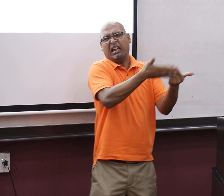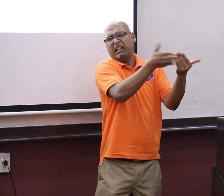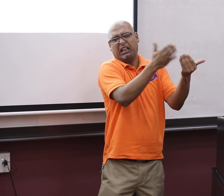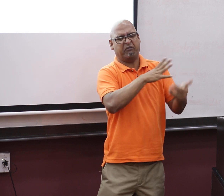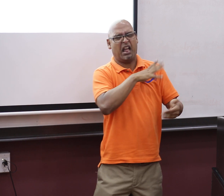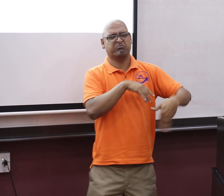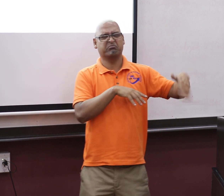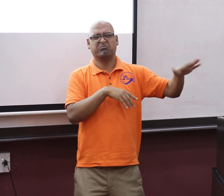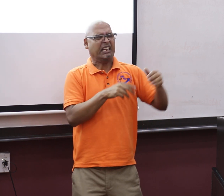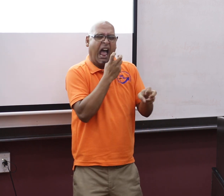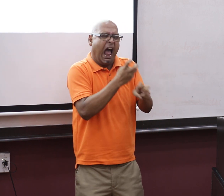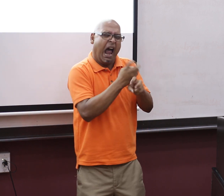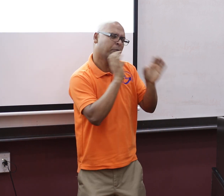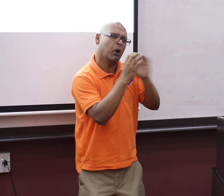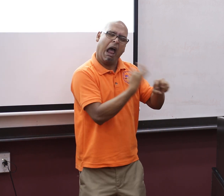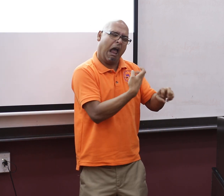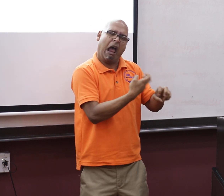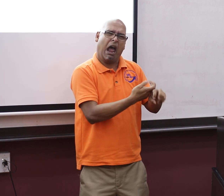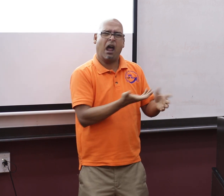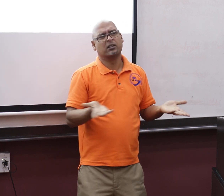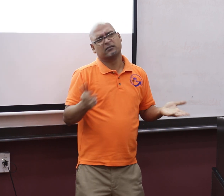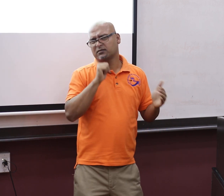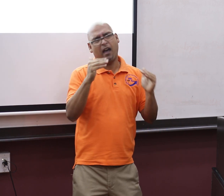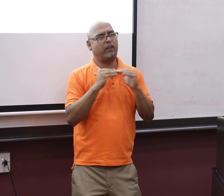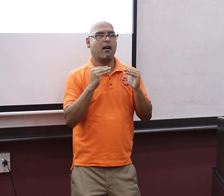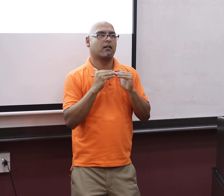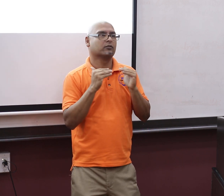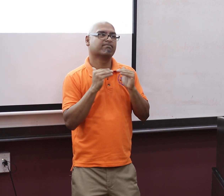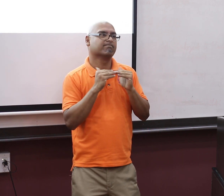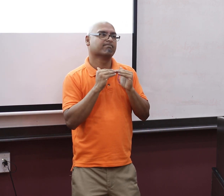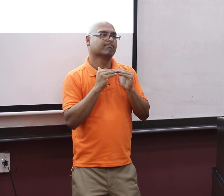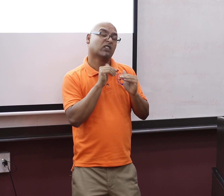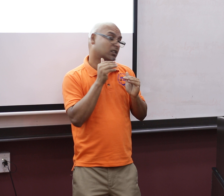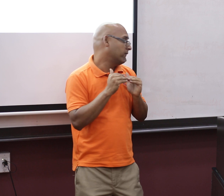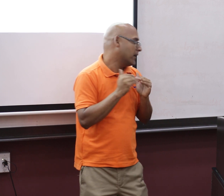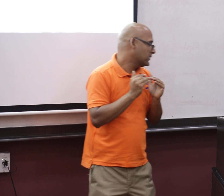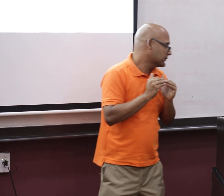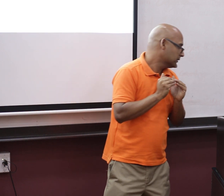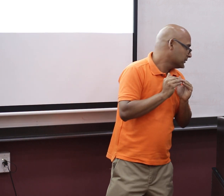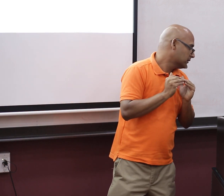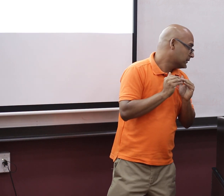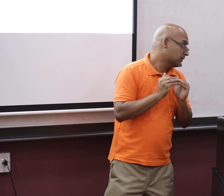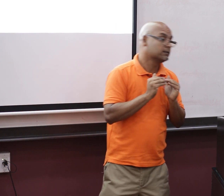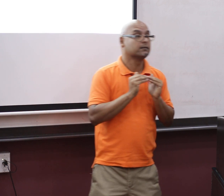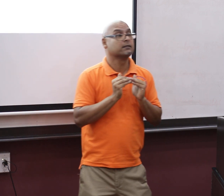shelves maybe. You know, that's easy. Deaf people can do that. We don't have to communicate with them. We don't have a communication program if we do that. That's not equality.